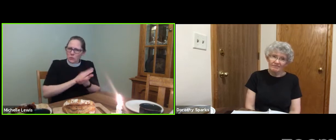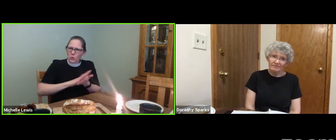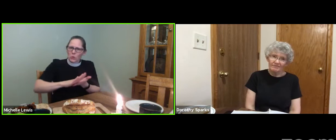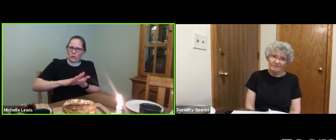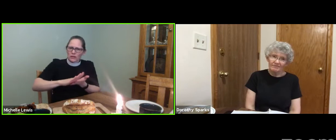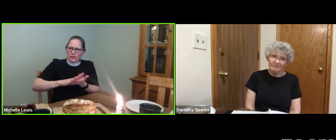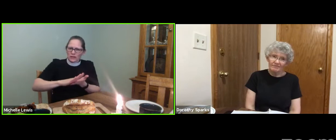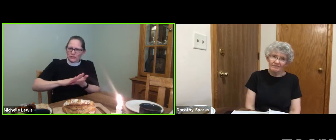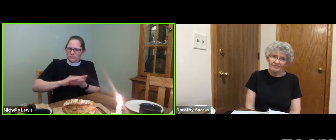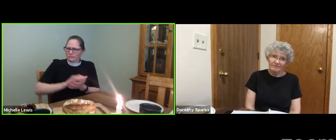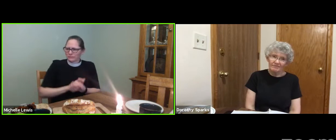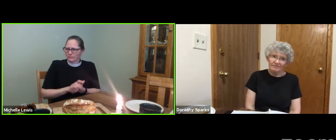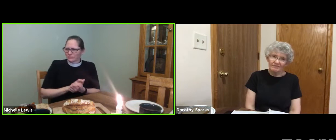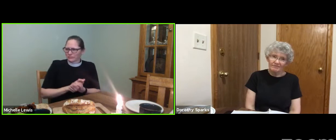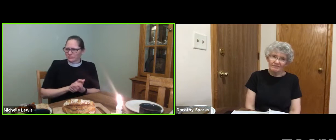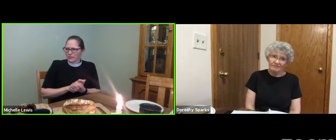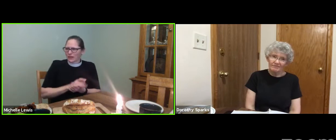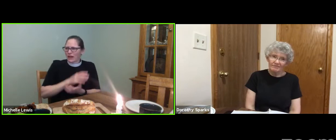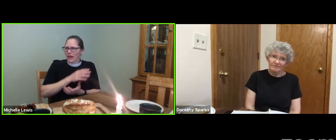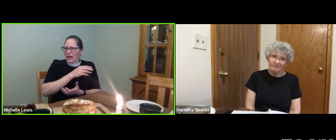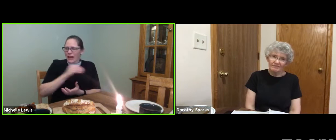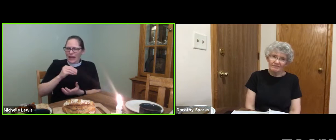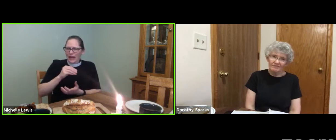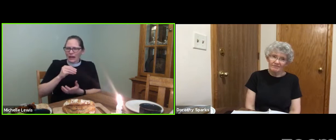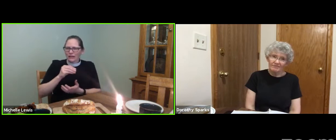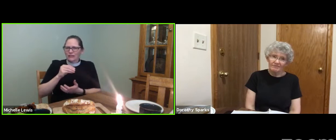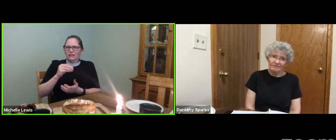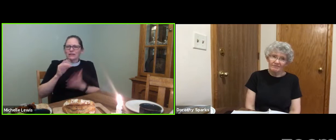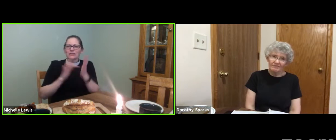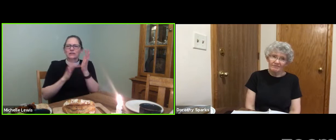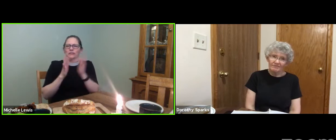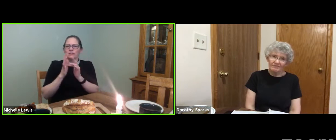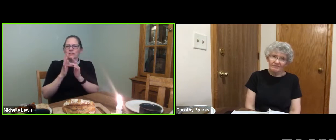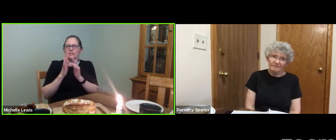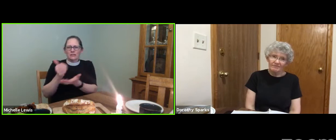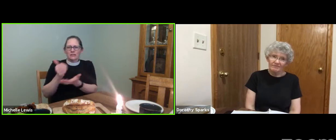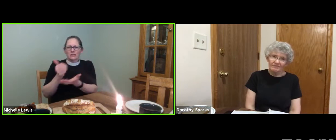uses these things to remind us that food is holy.